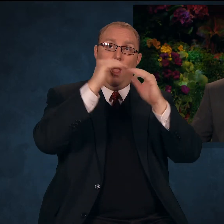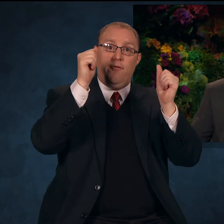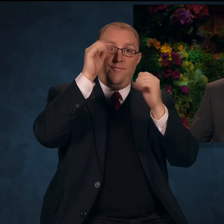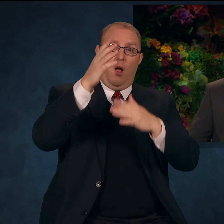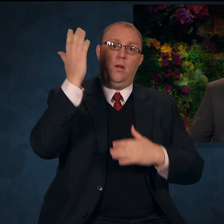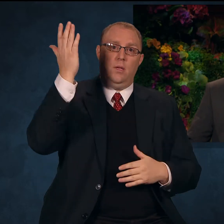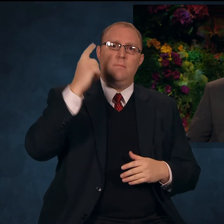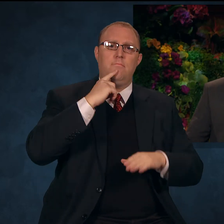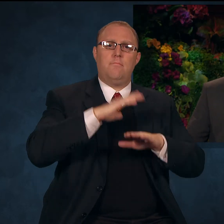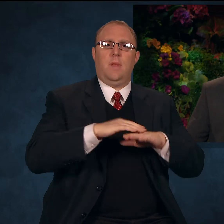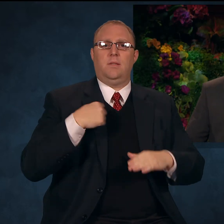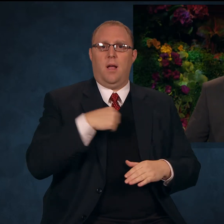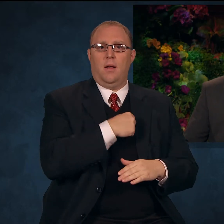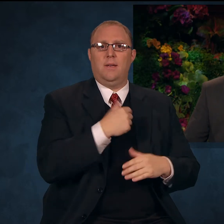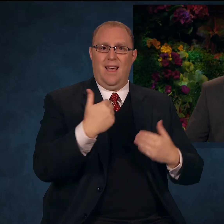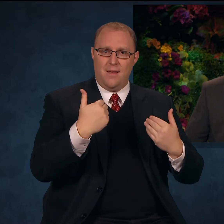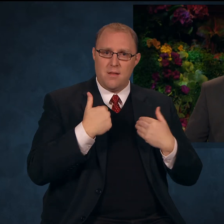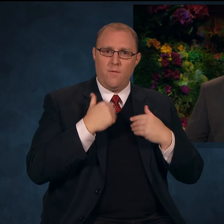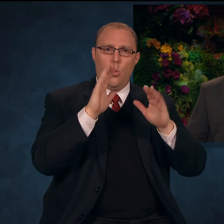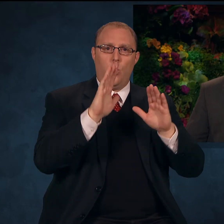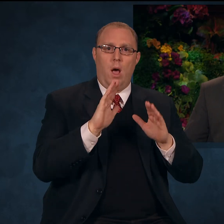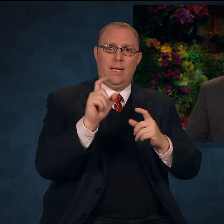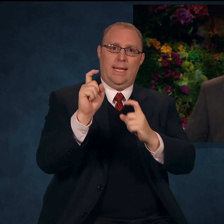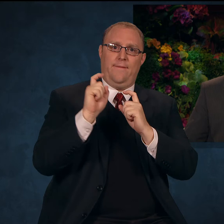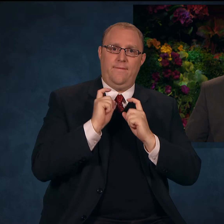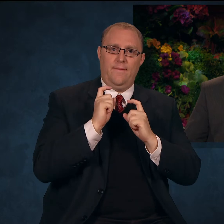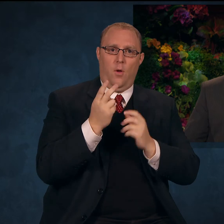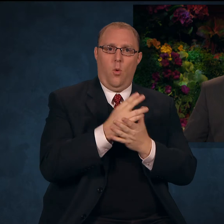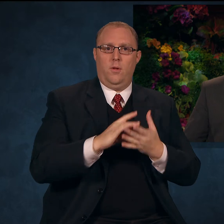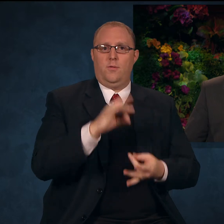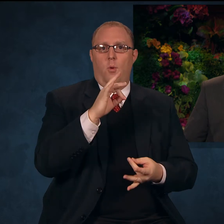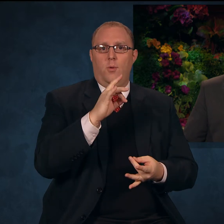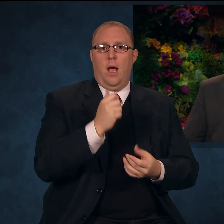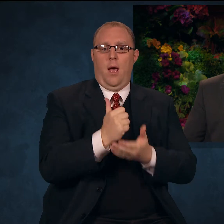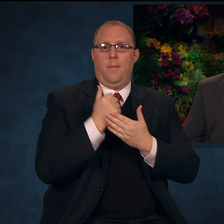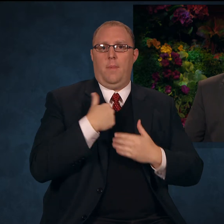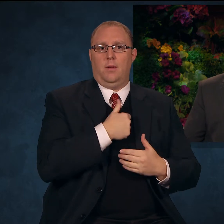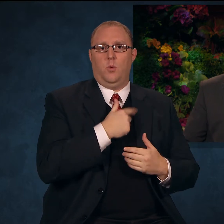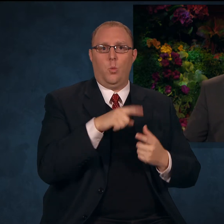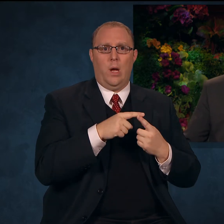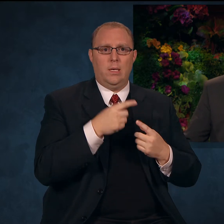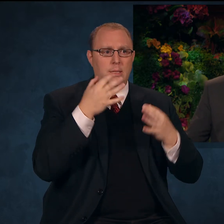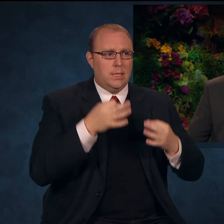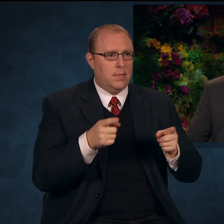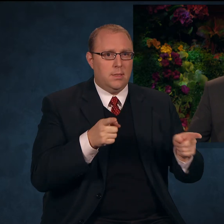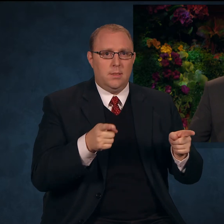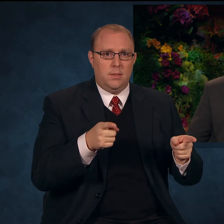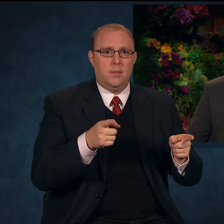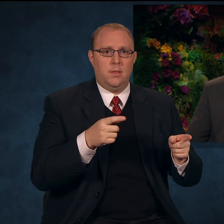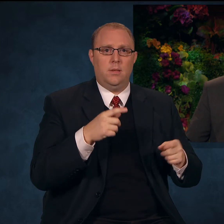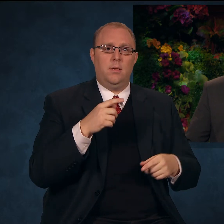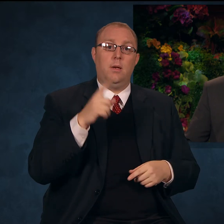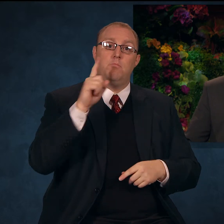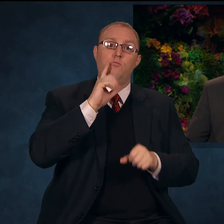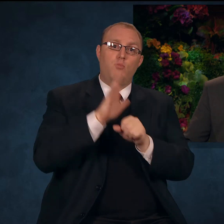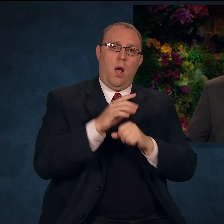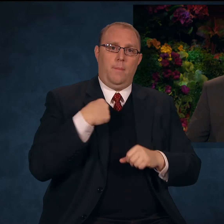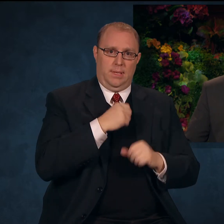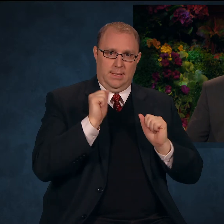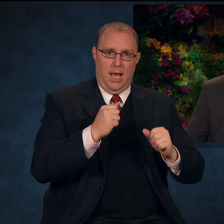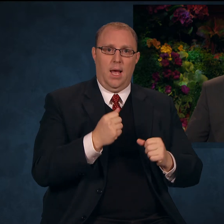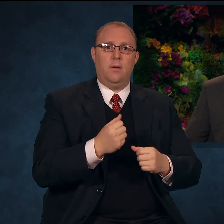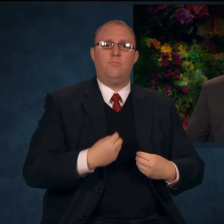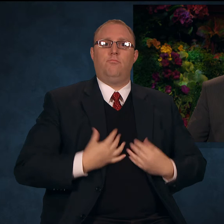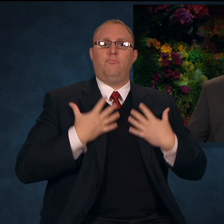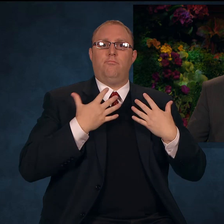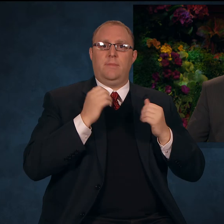blessed us with the supernal gift of the Holy Ghost to guide our choices. He has promised us inspiration and revelation as we live worthy